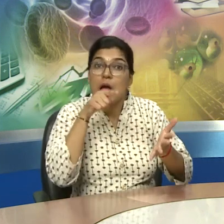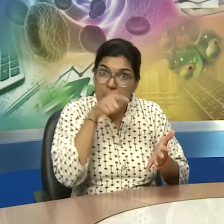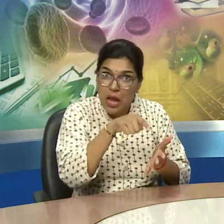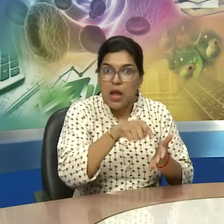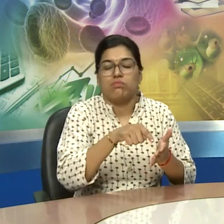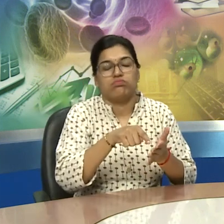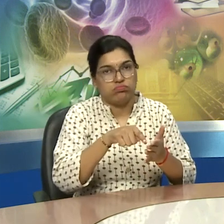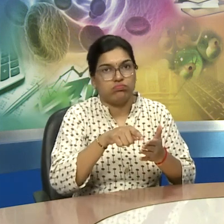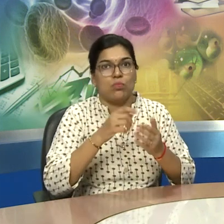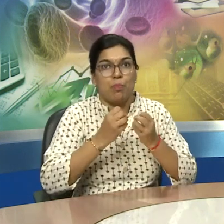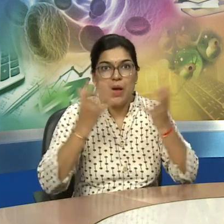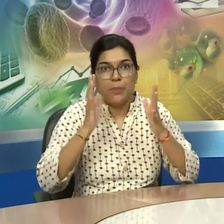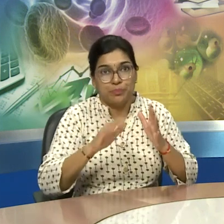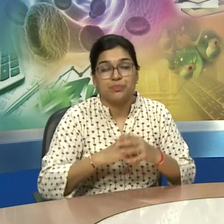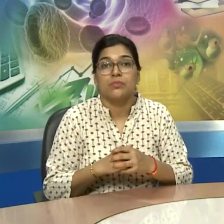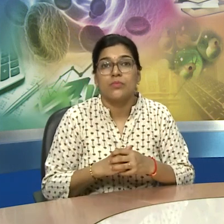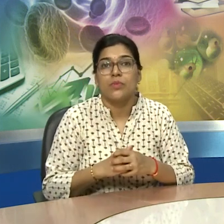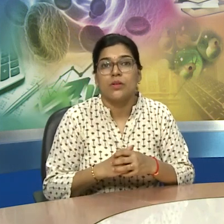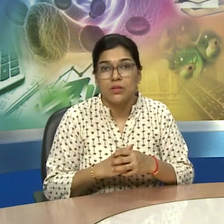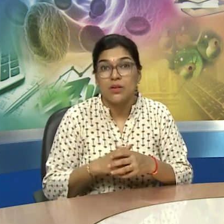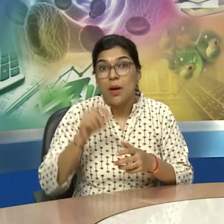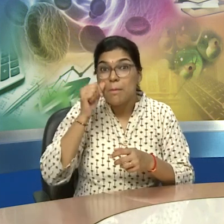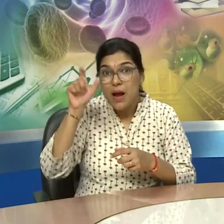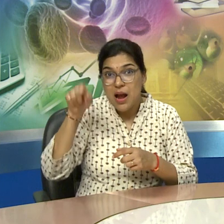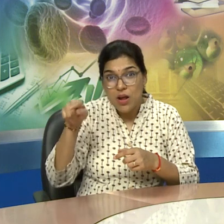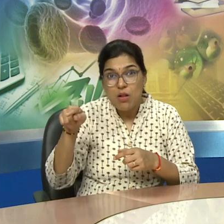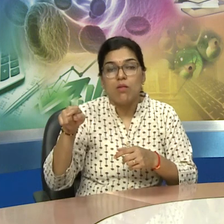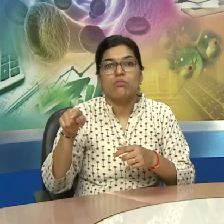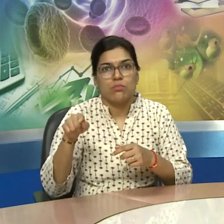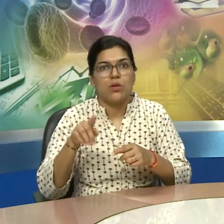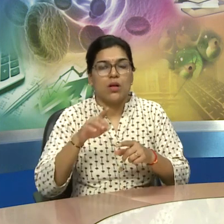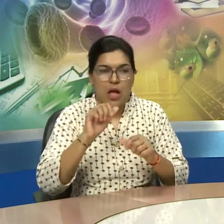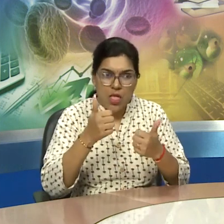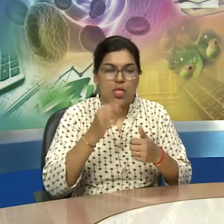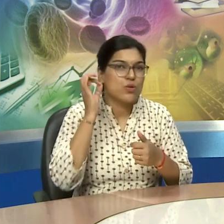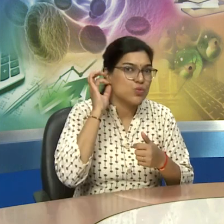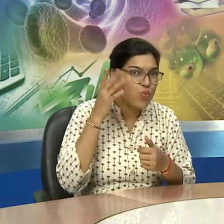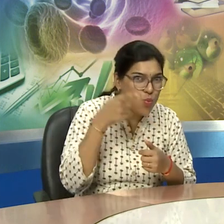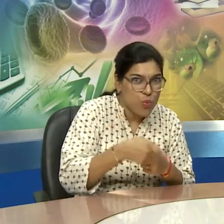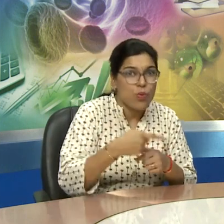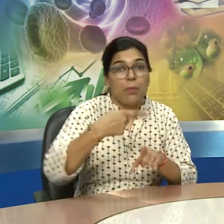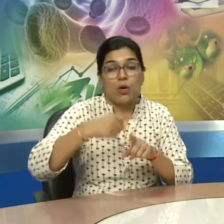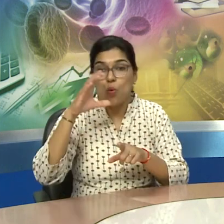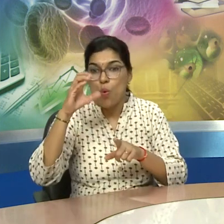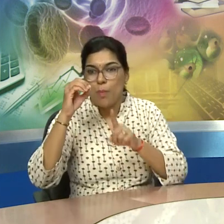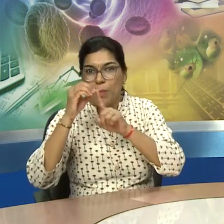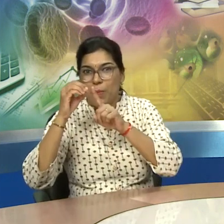sanchas for their utensils and different items so it was